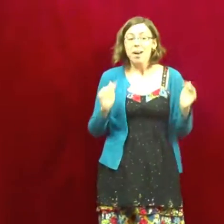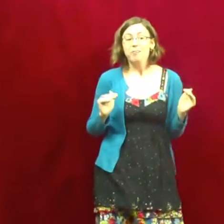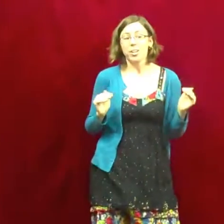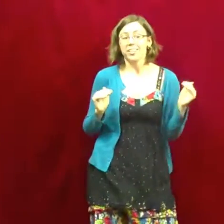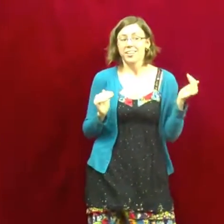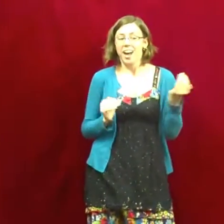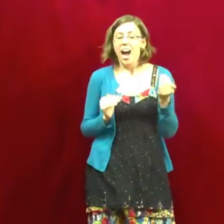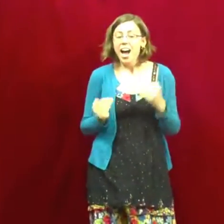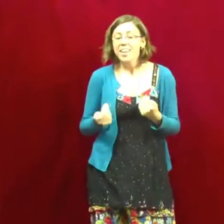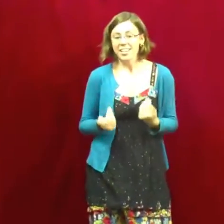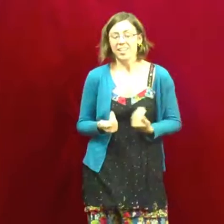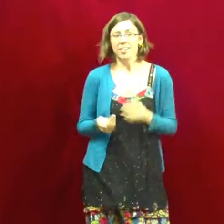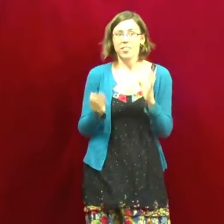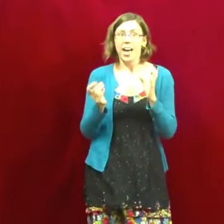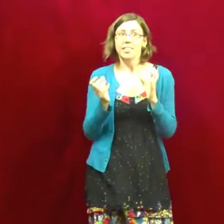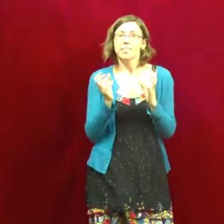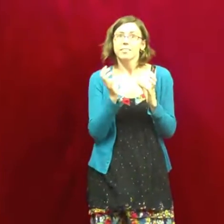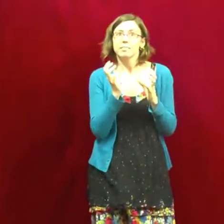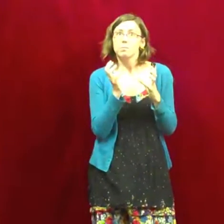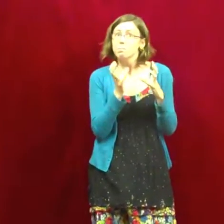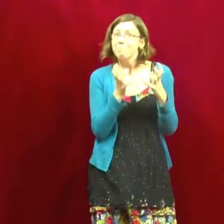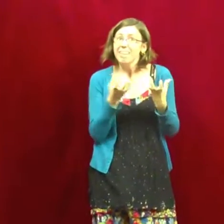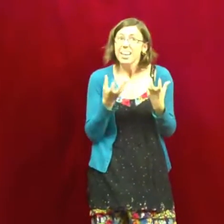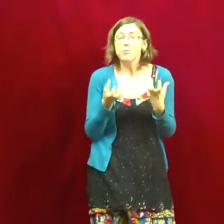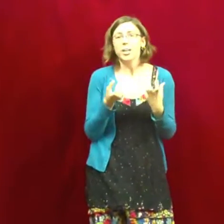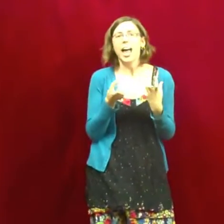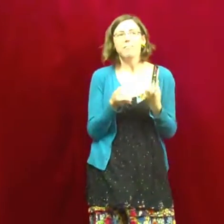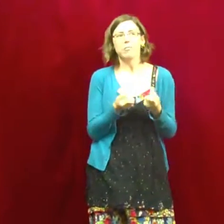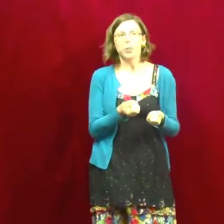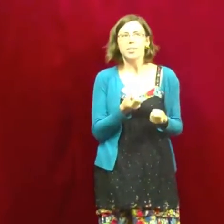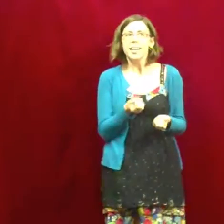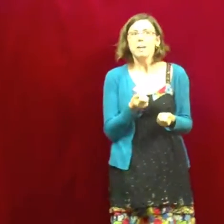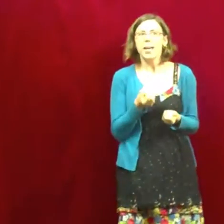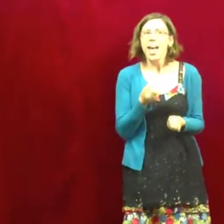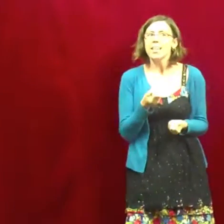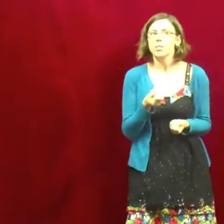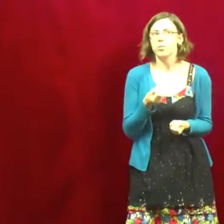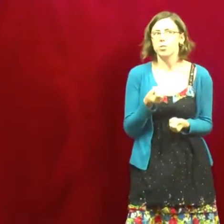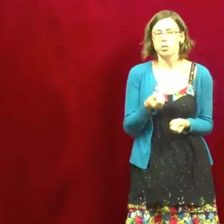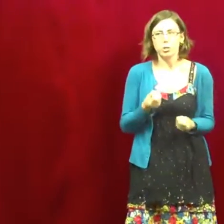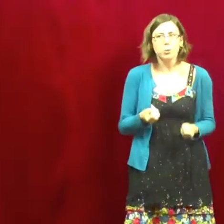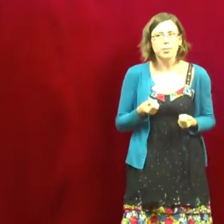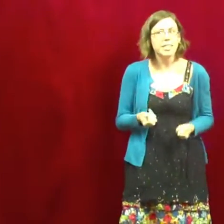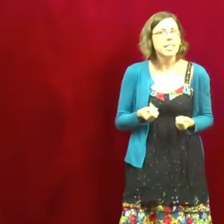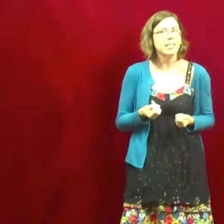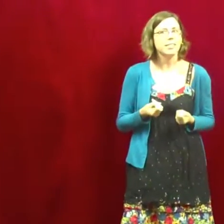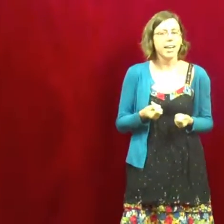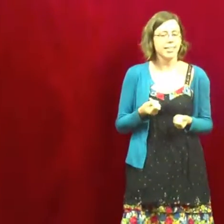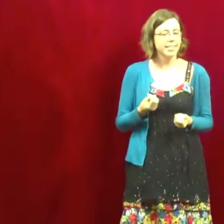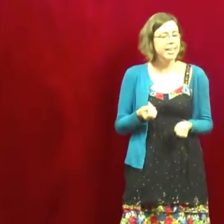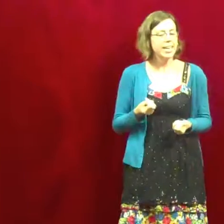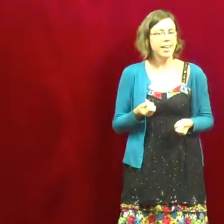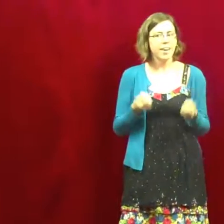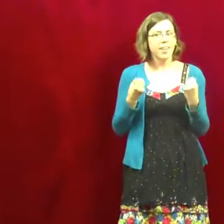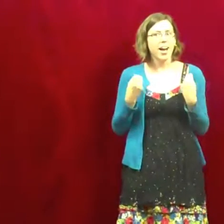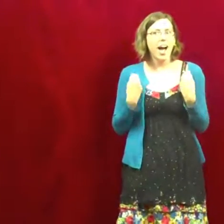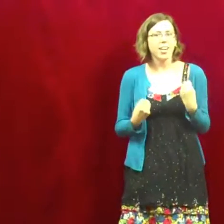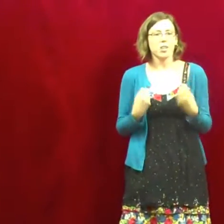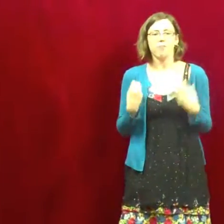However, I think that if you're gonna have a first name that ends with just two Z's and a T, that I should have